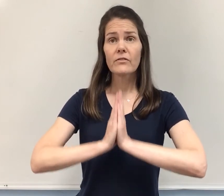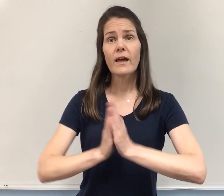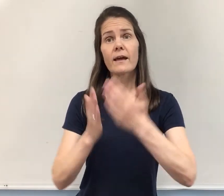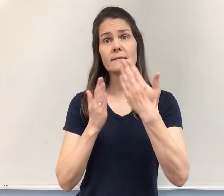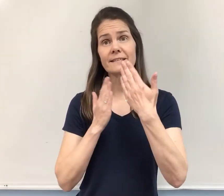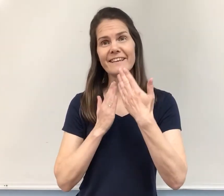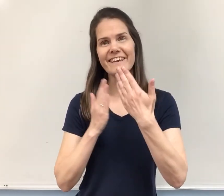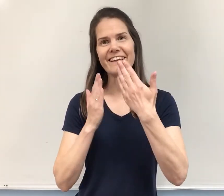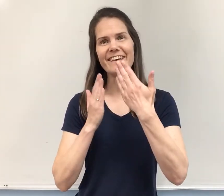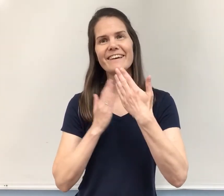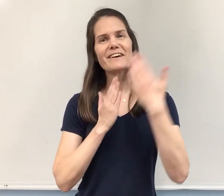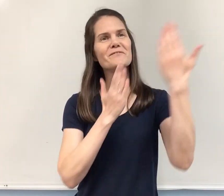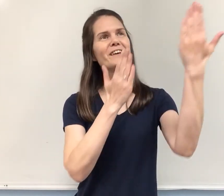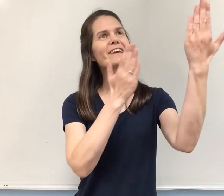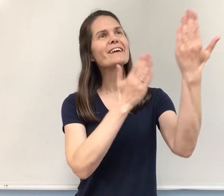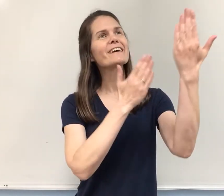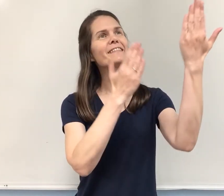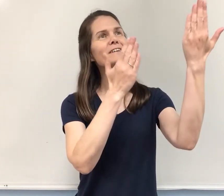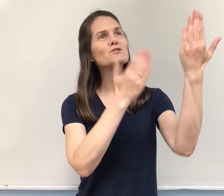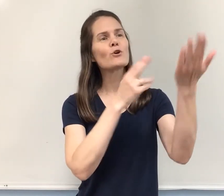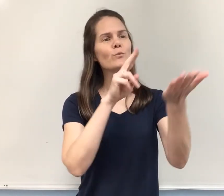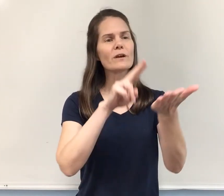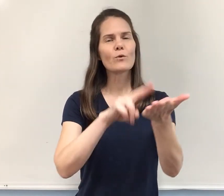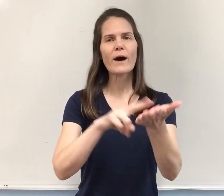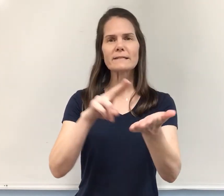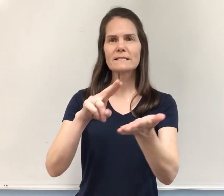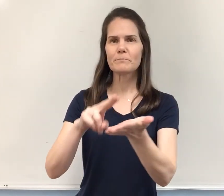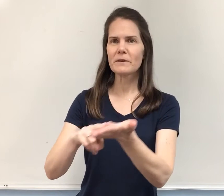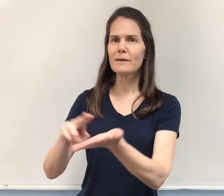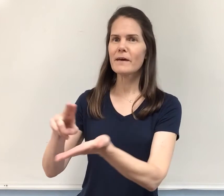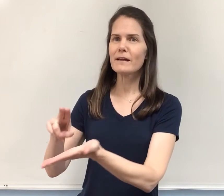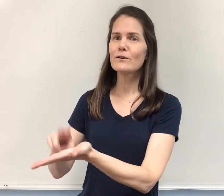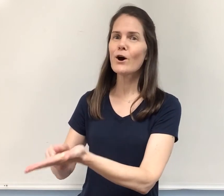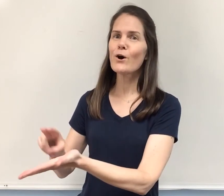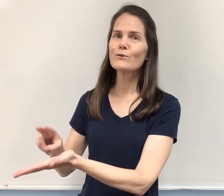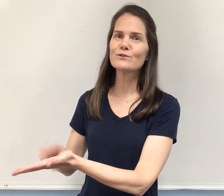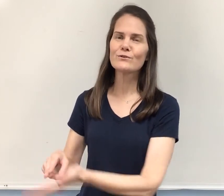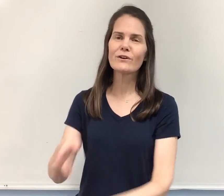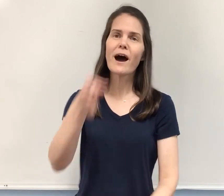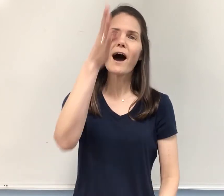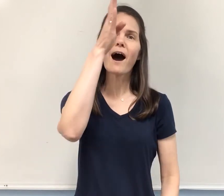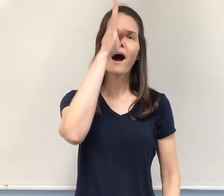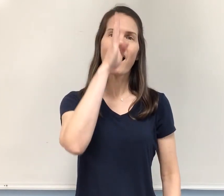thanksgiving, let your requests be made known to God.